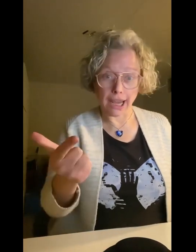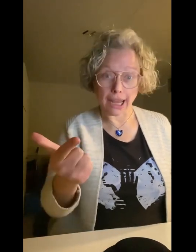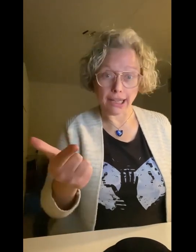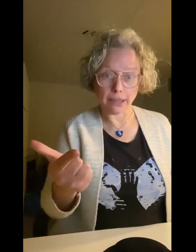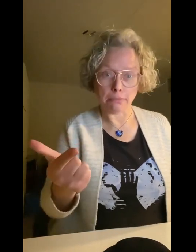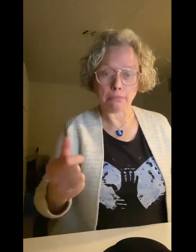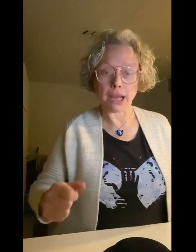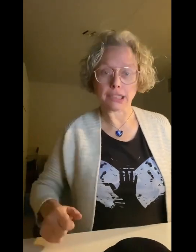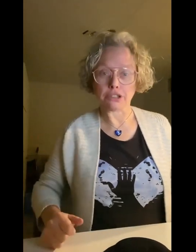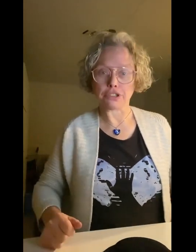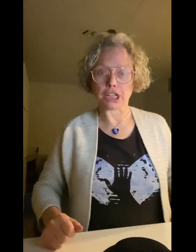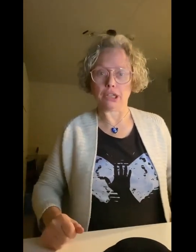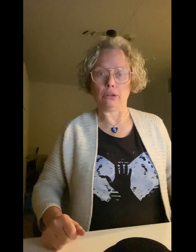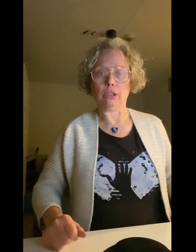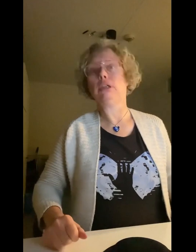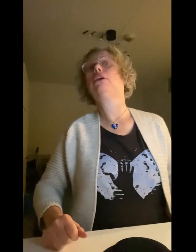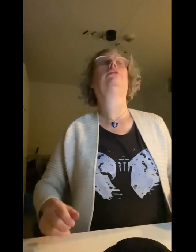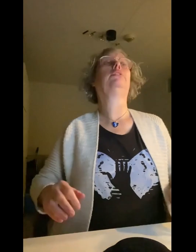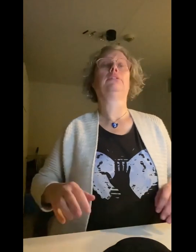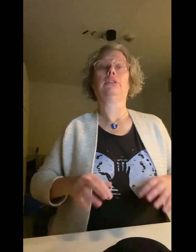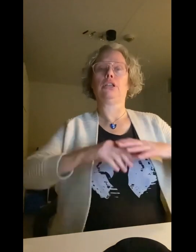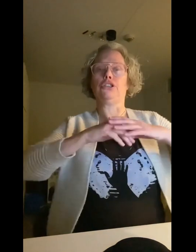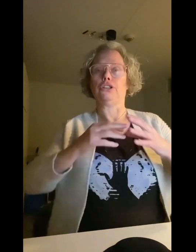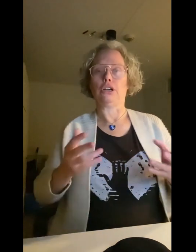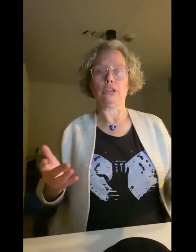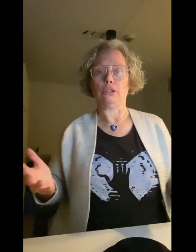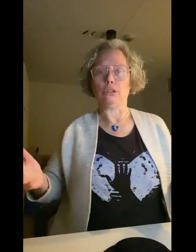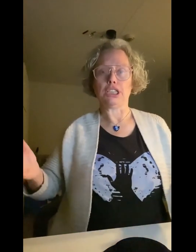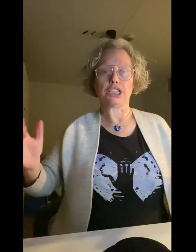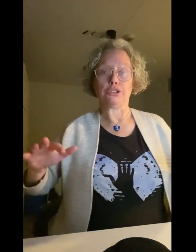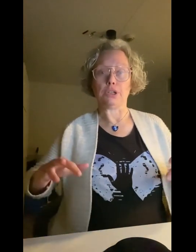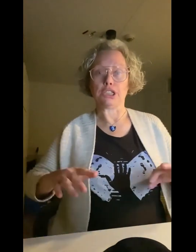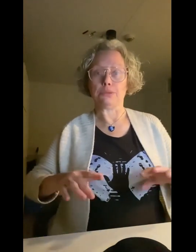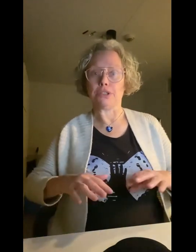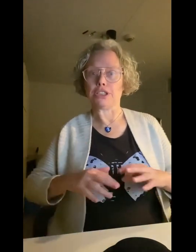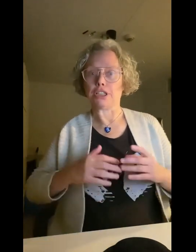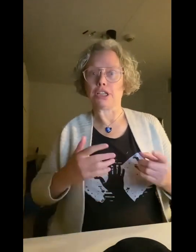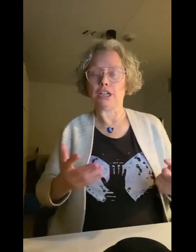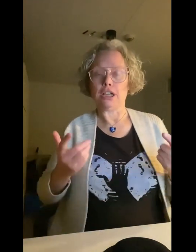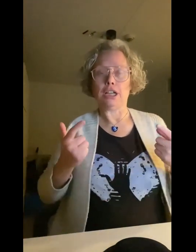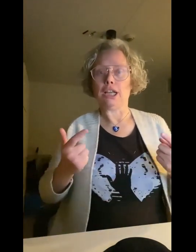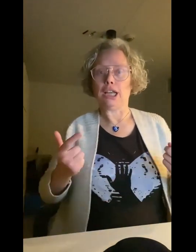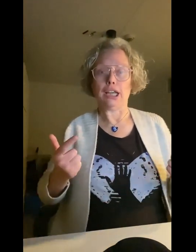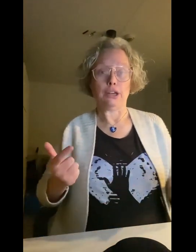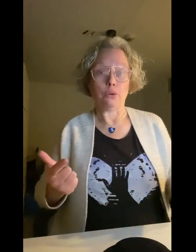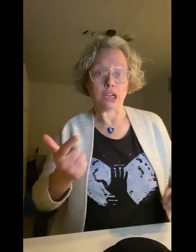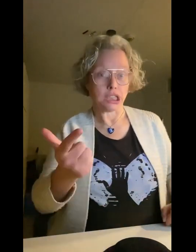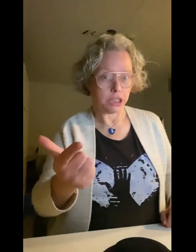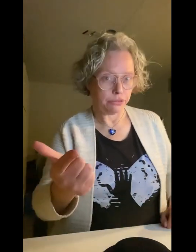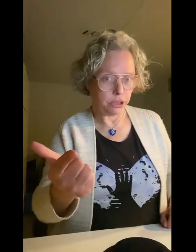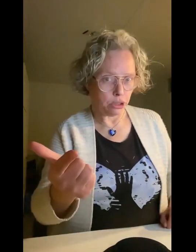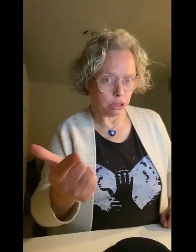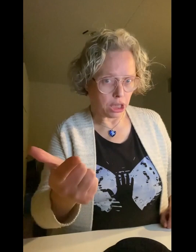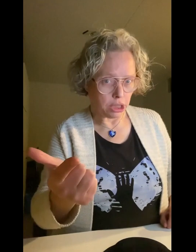Jij maakt het verschil. So, this is Christmas. And what have you done?